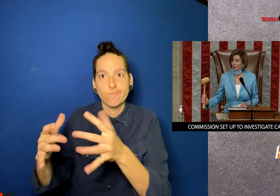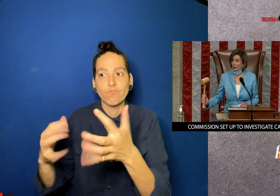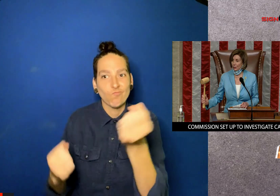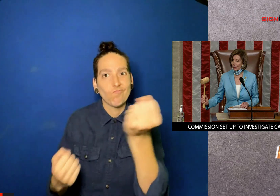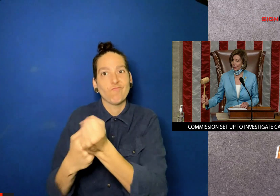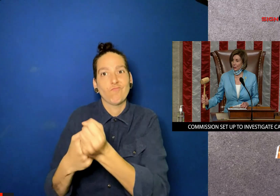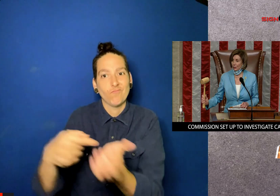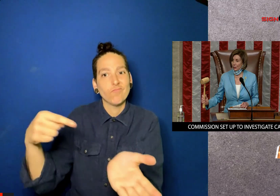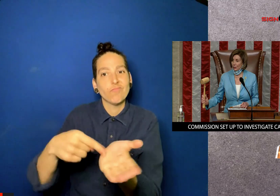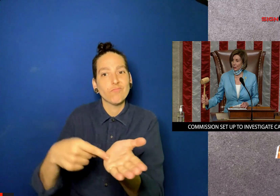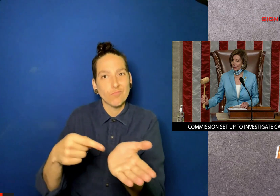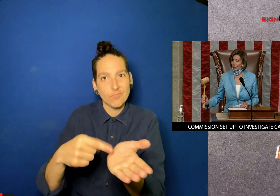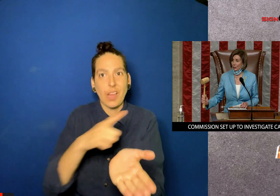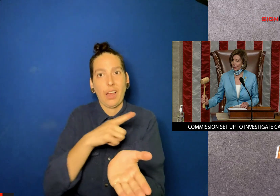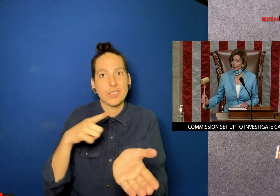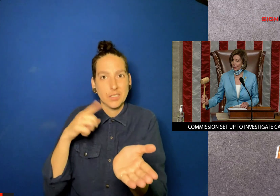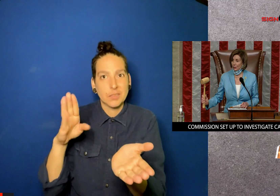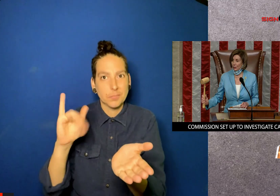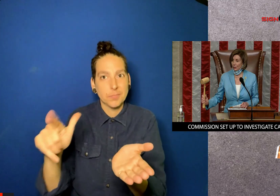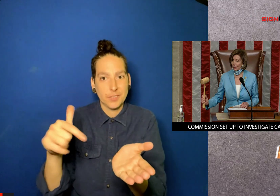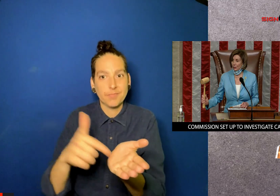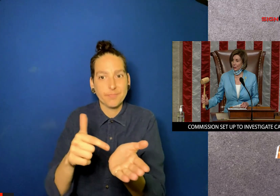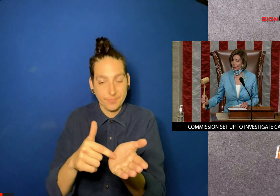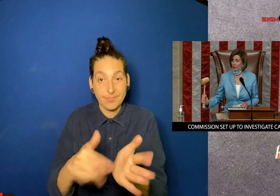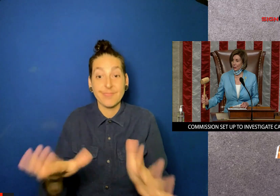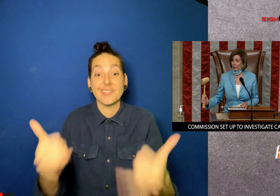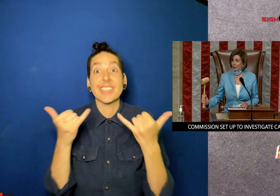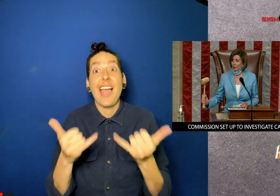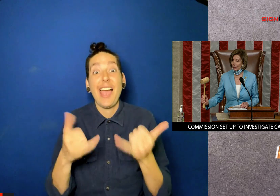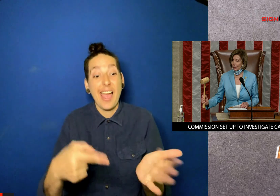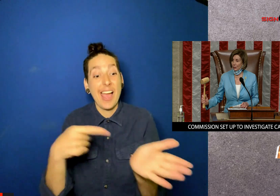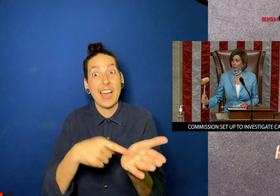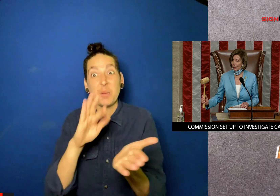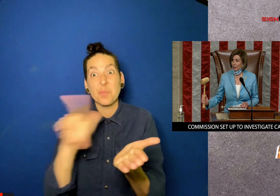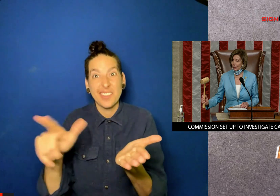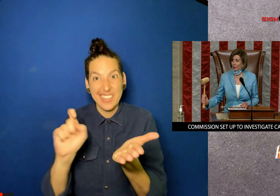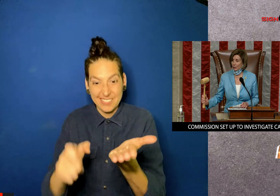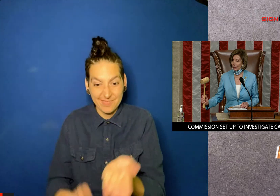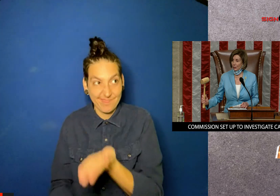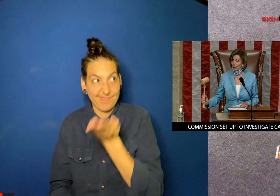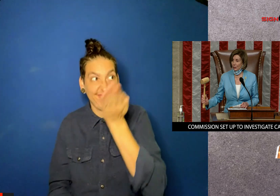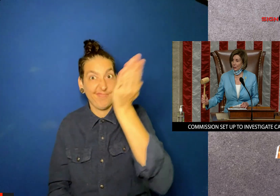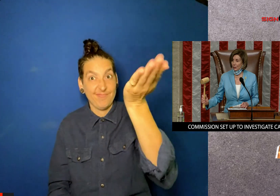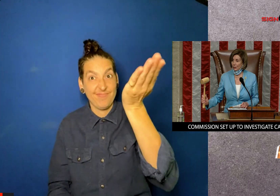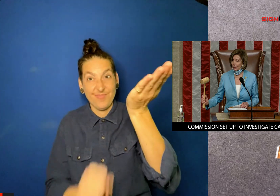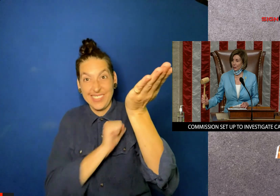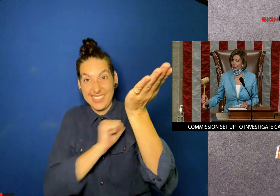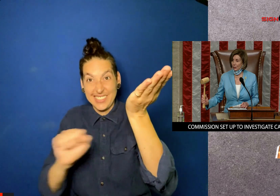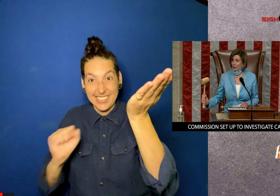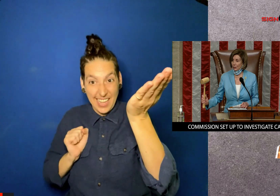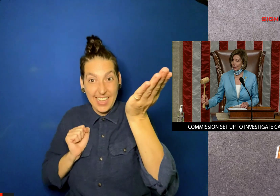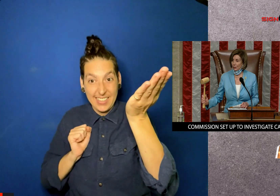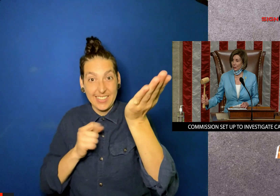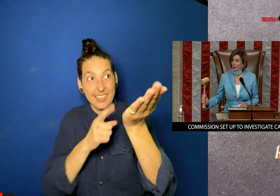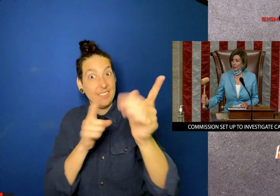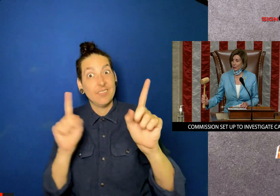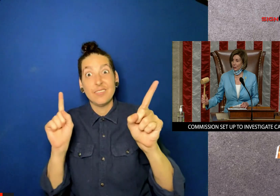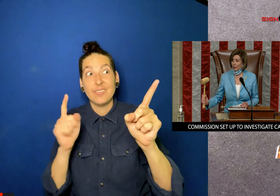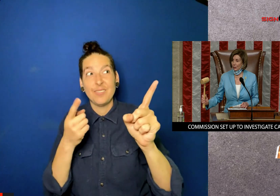Dozens of Republicans joined Democrats in supporting the legislation. The bill now heads to the Senate, where it faces